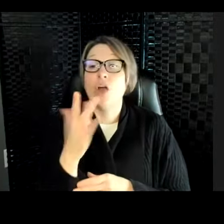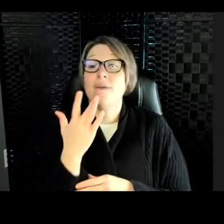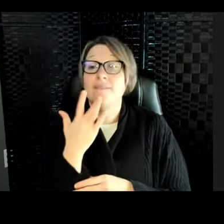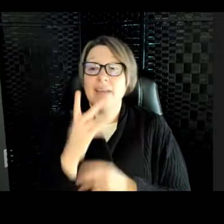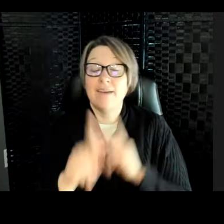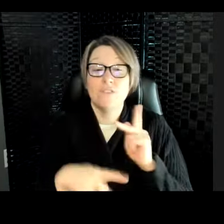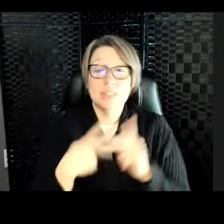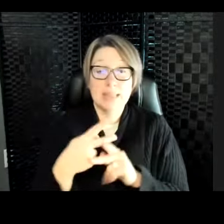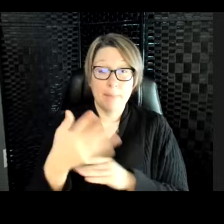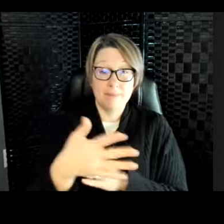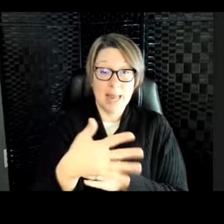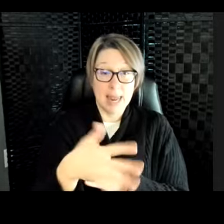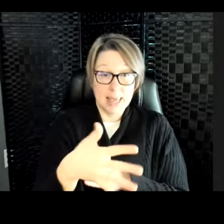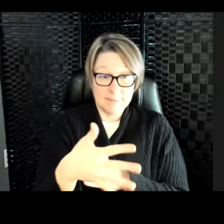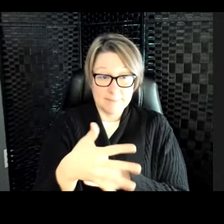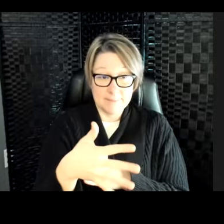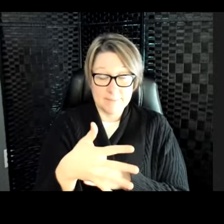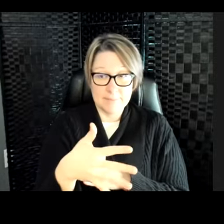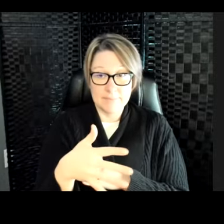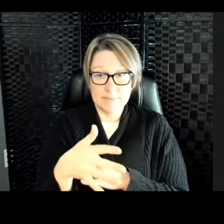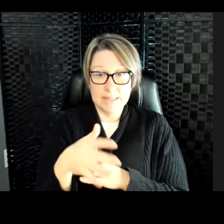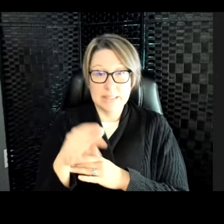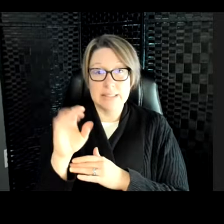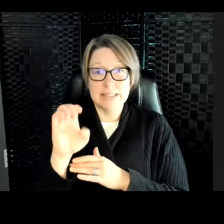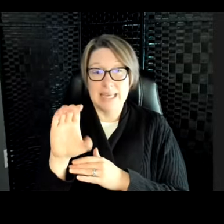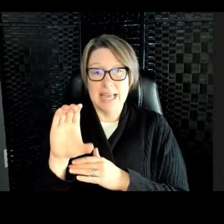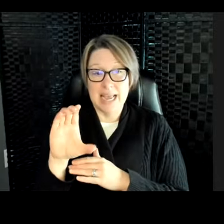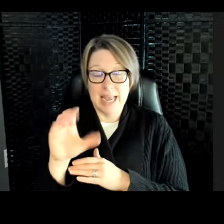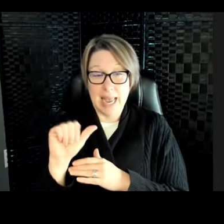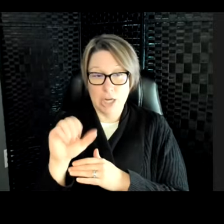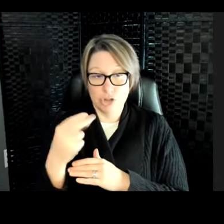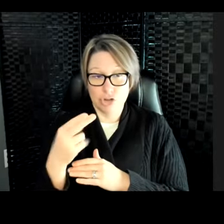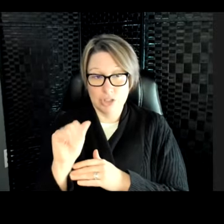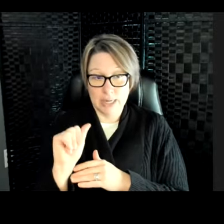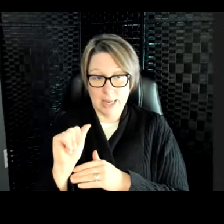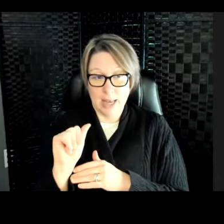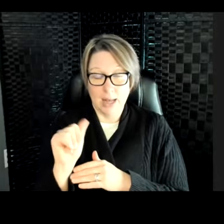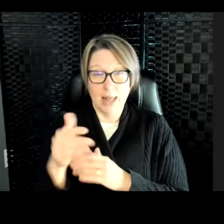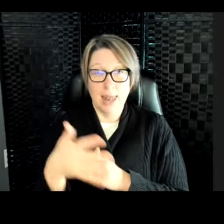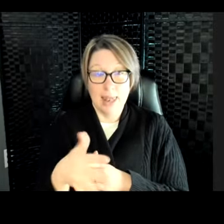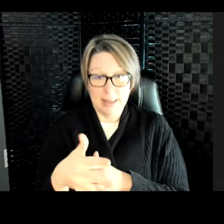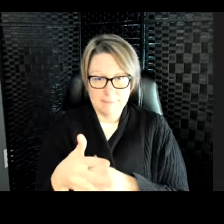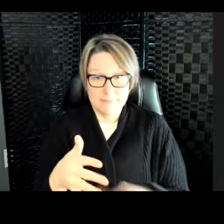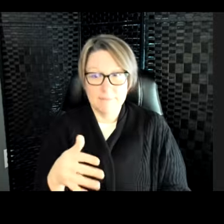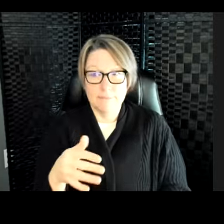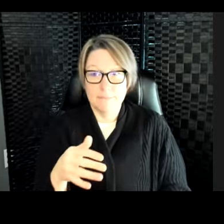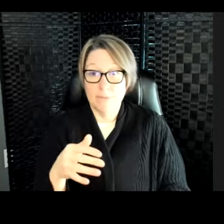is the acacia leaf. The acacia leaf. Oh, here is our baby.